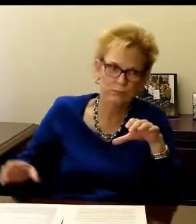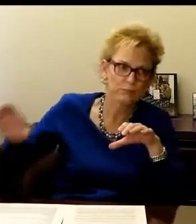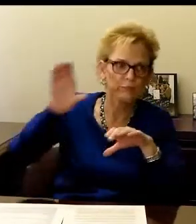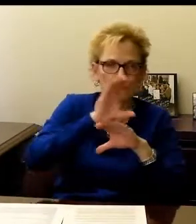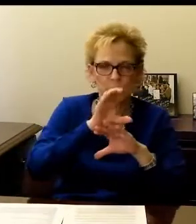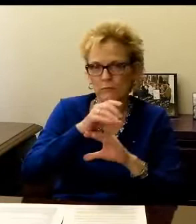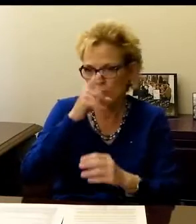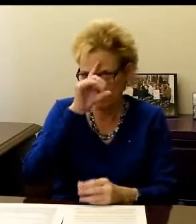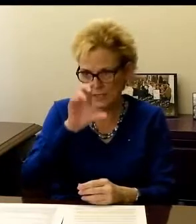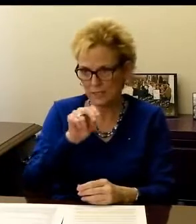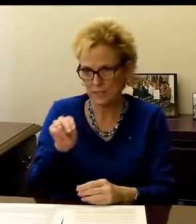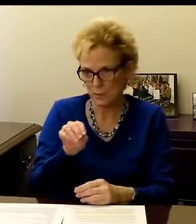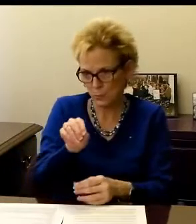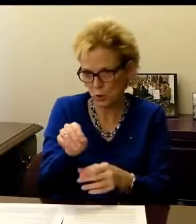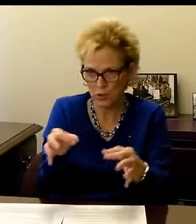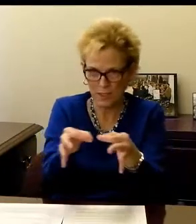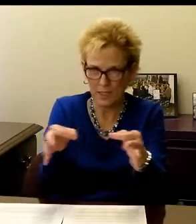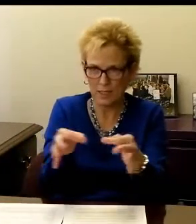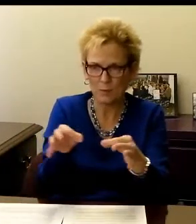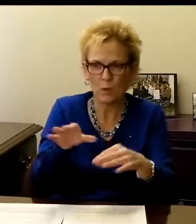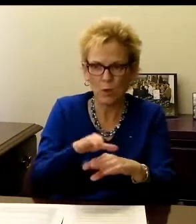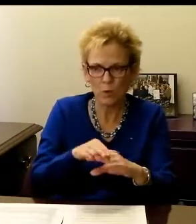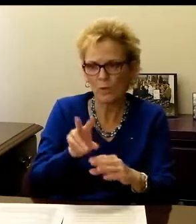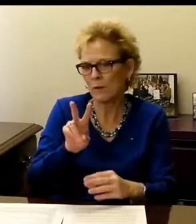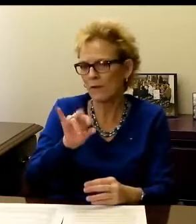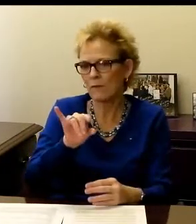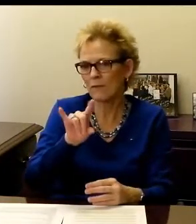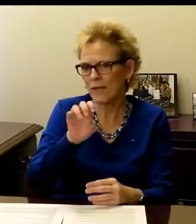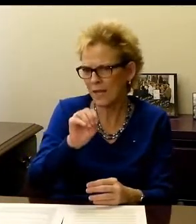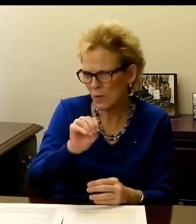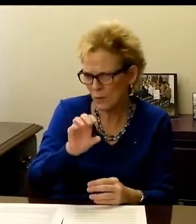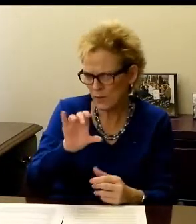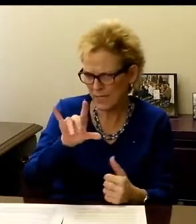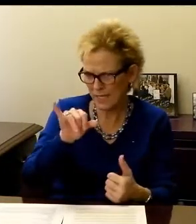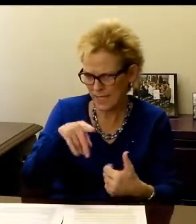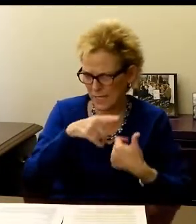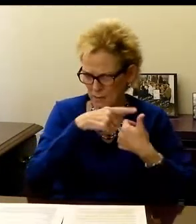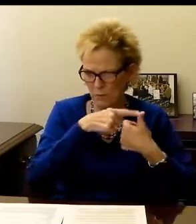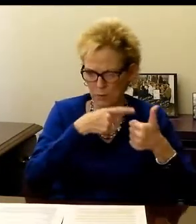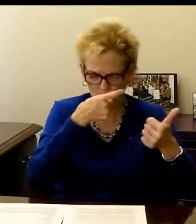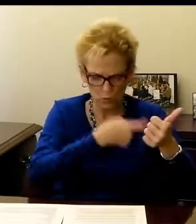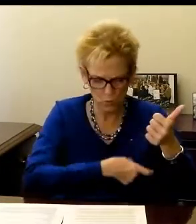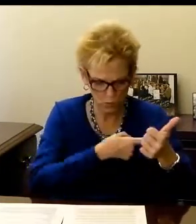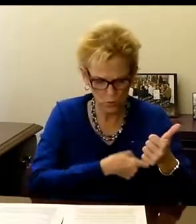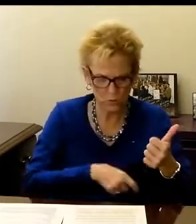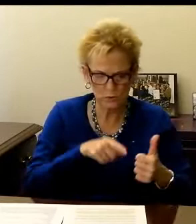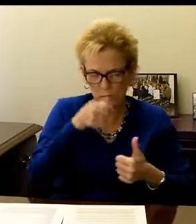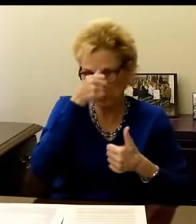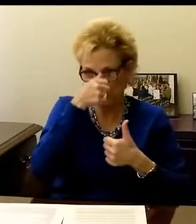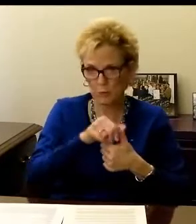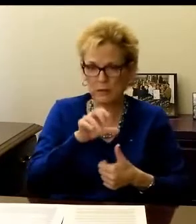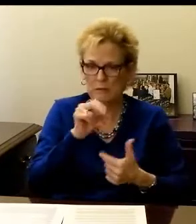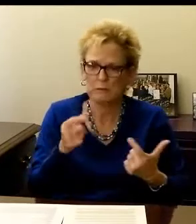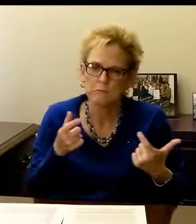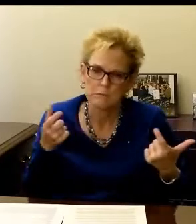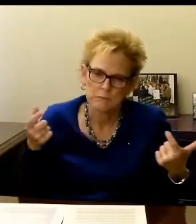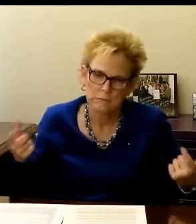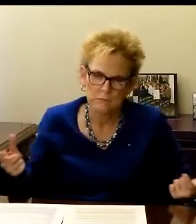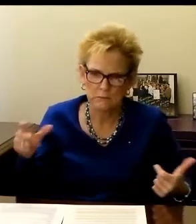It will be a significant increase for CNN.com to caption their online video clips. Remember that